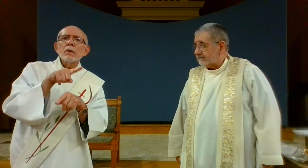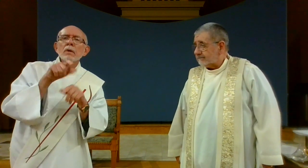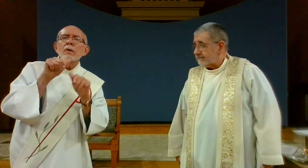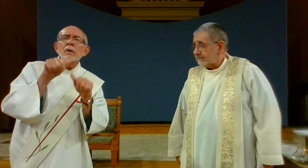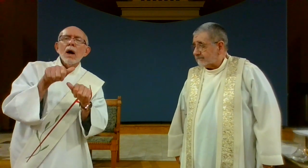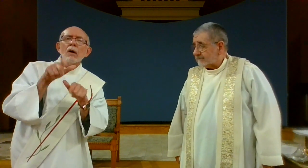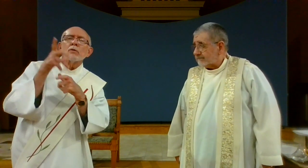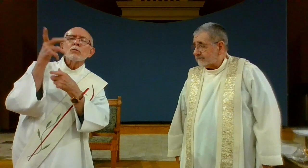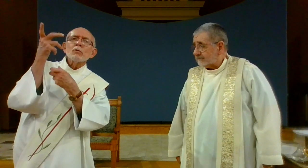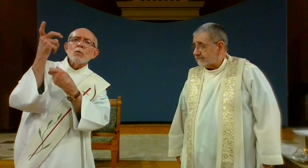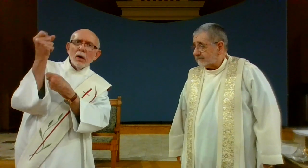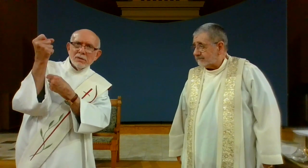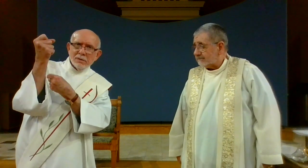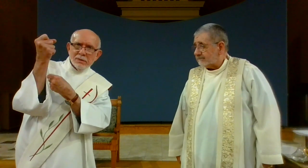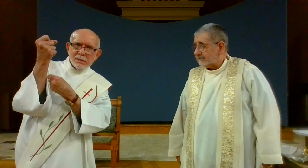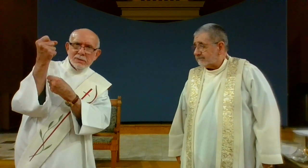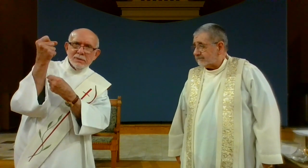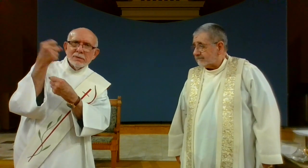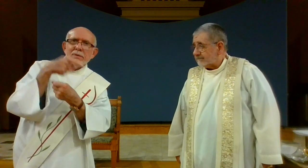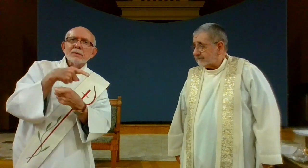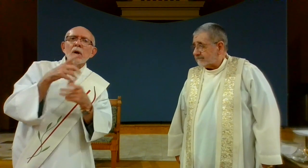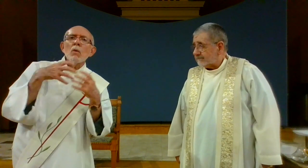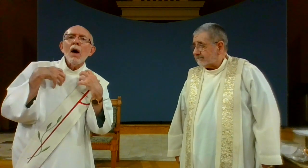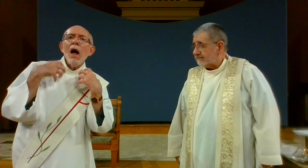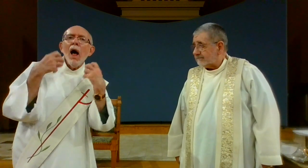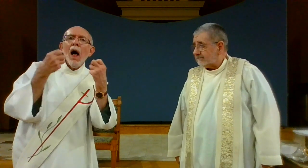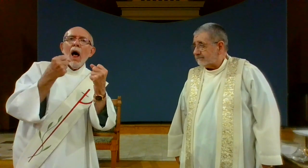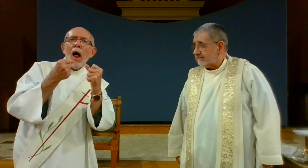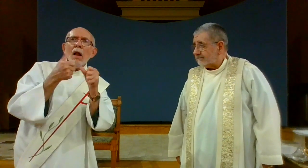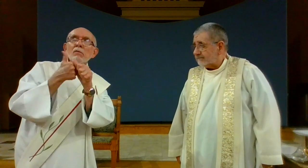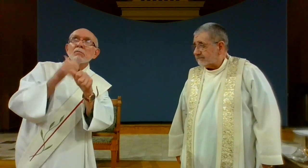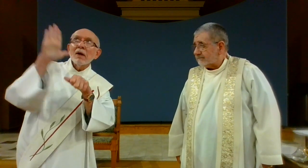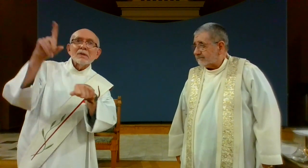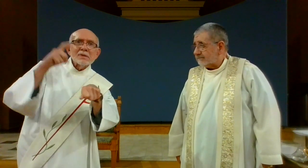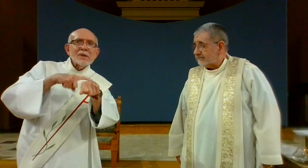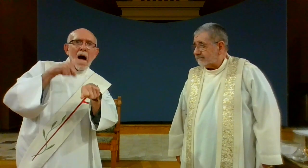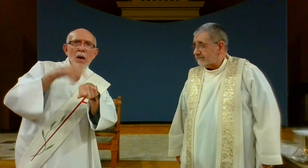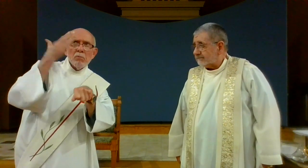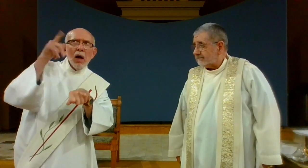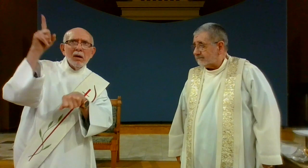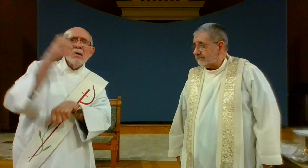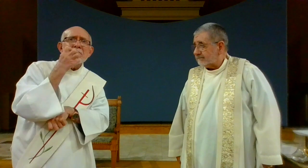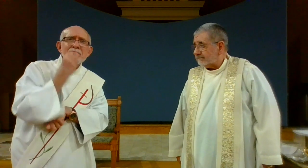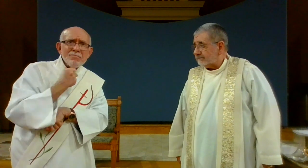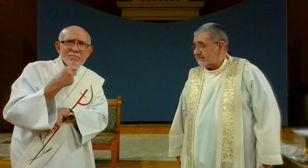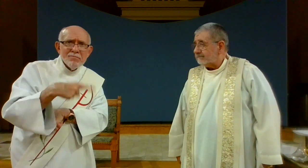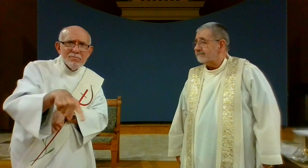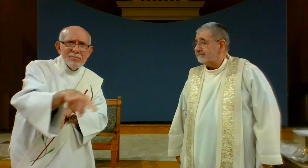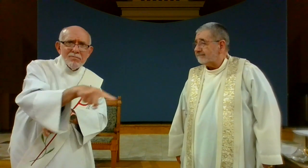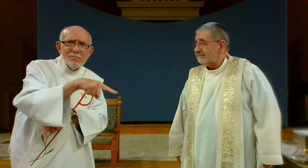that they have trust in God and that they heal in God's time we pray